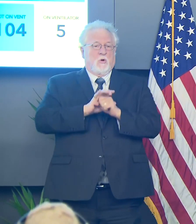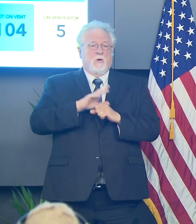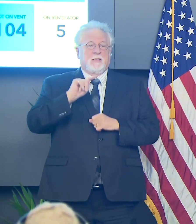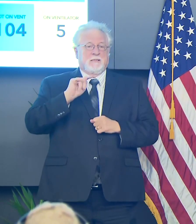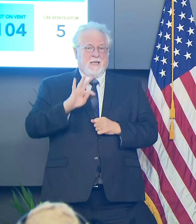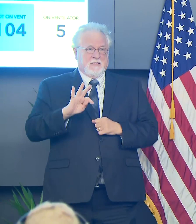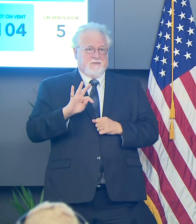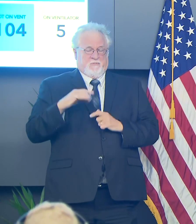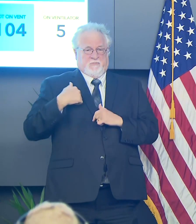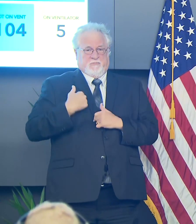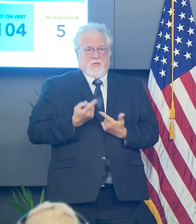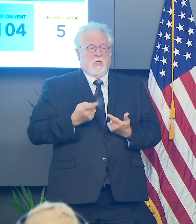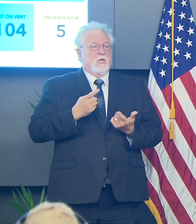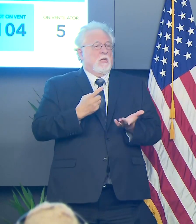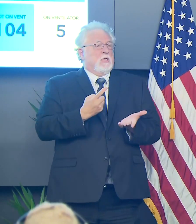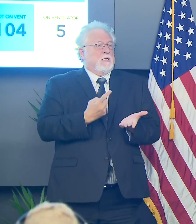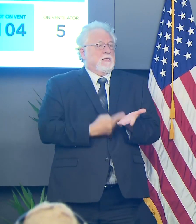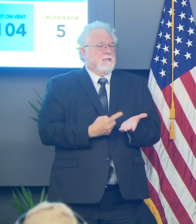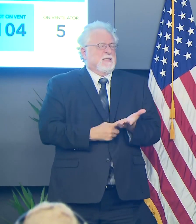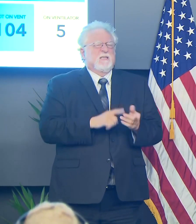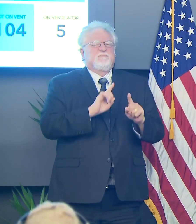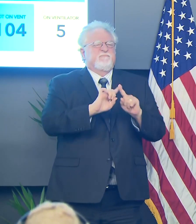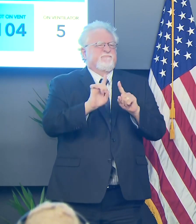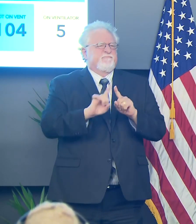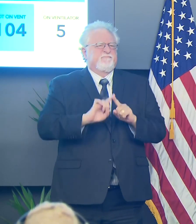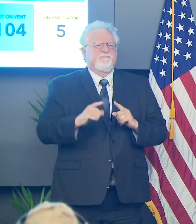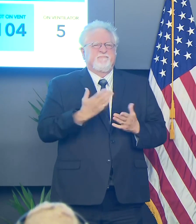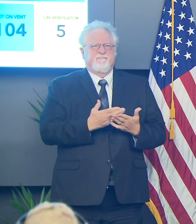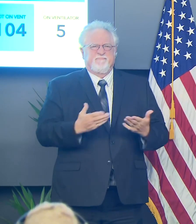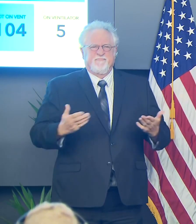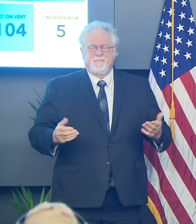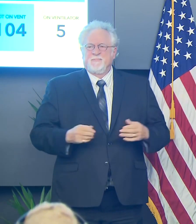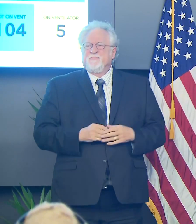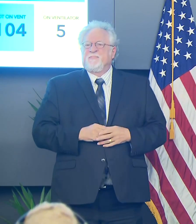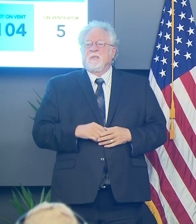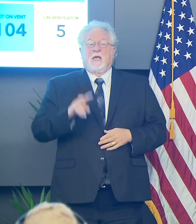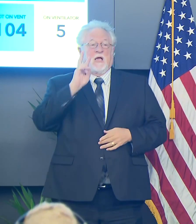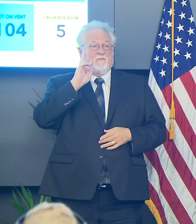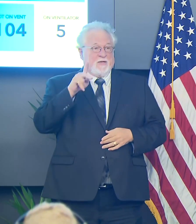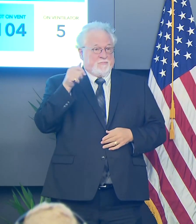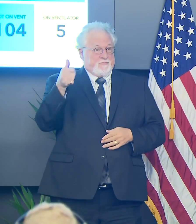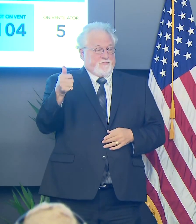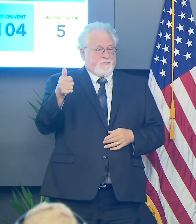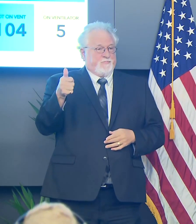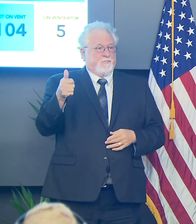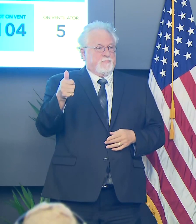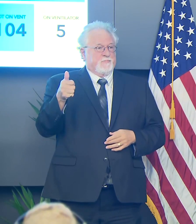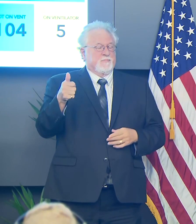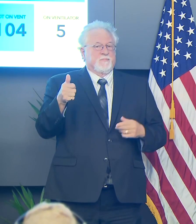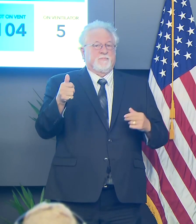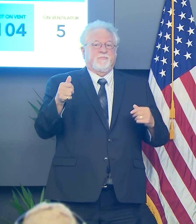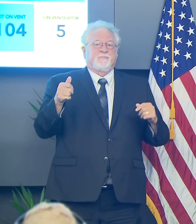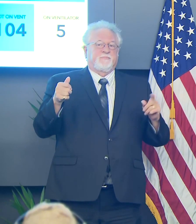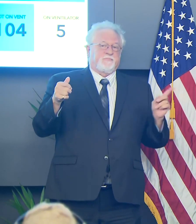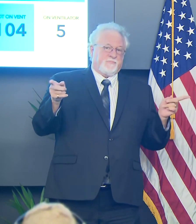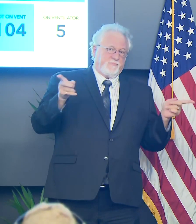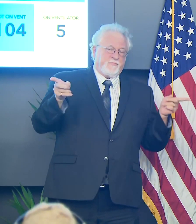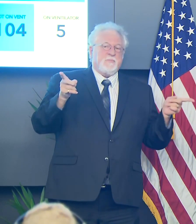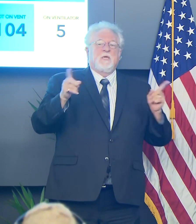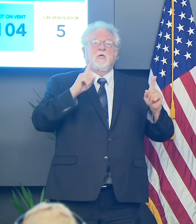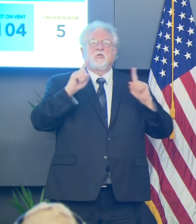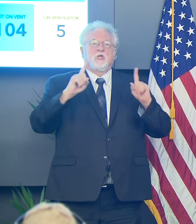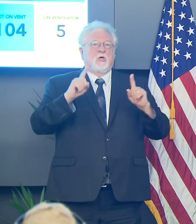over the last several days to discuss different things. The vice president himself and I had a long talk on